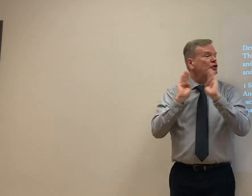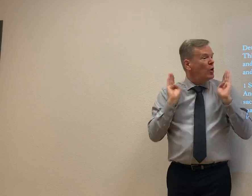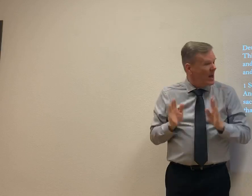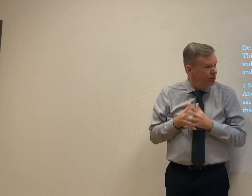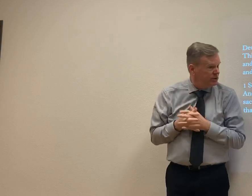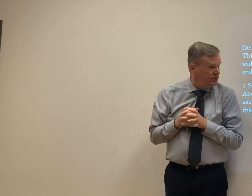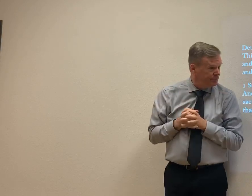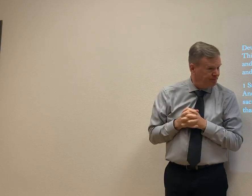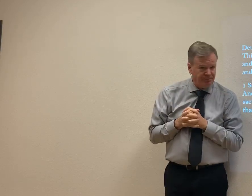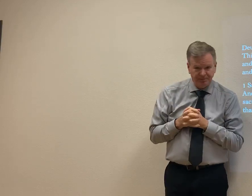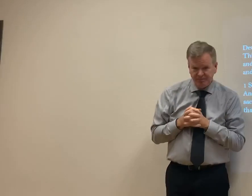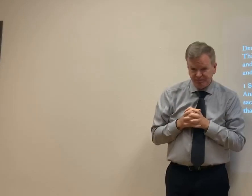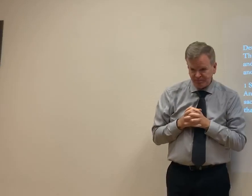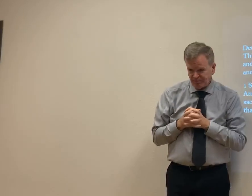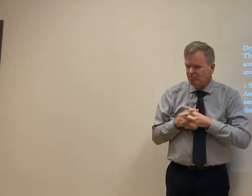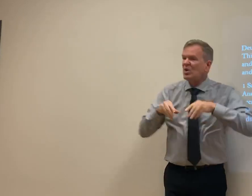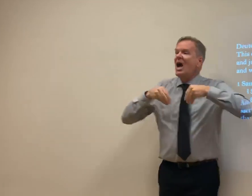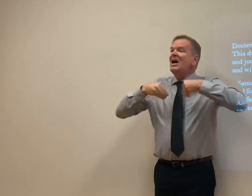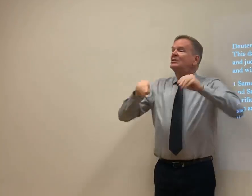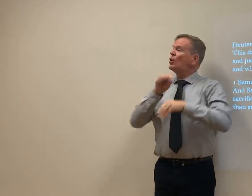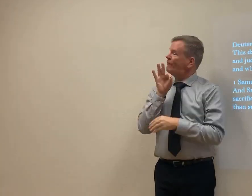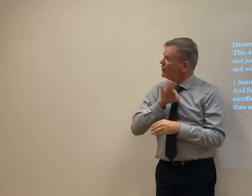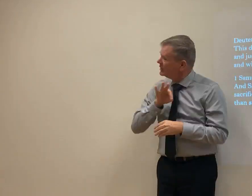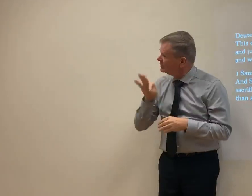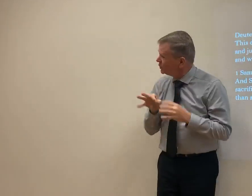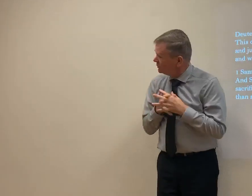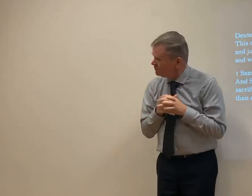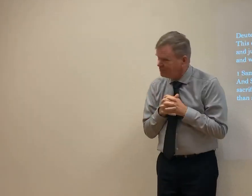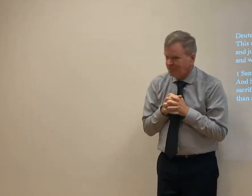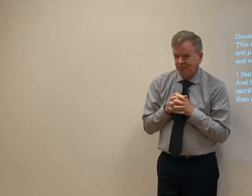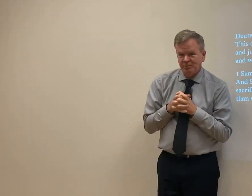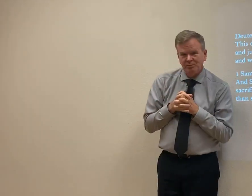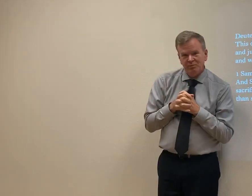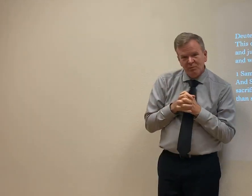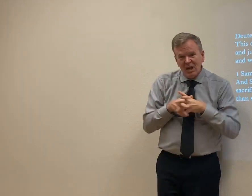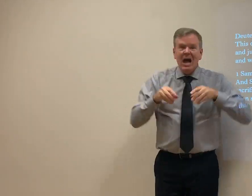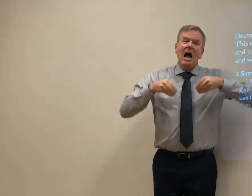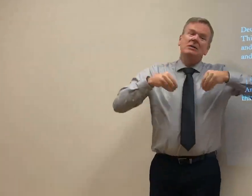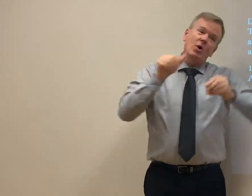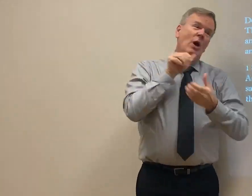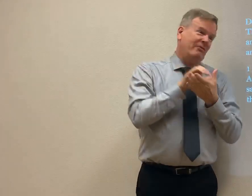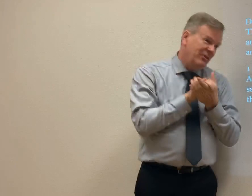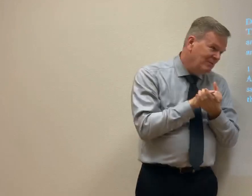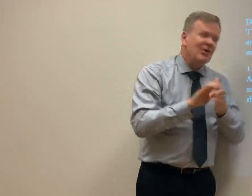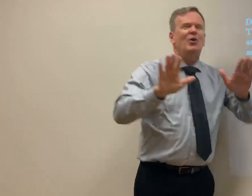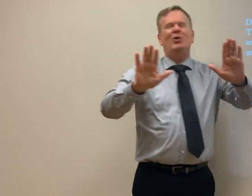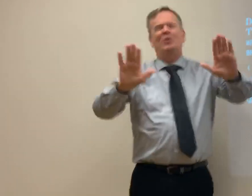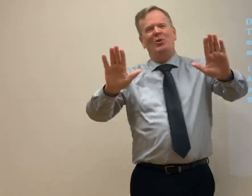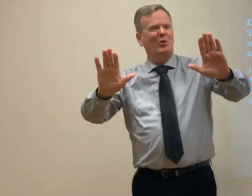So what the pastor's assistant does is he sold his house, sold his furniture, sold his wife. No, I'm kidding.